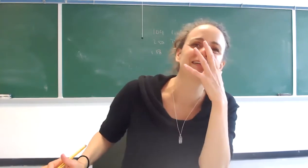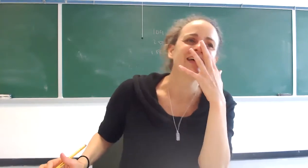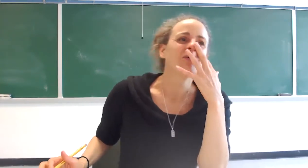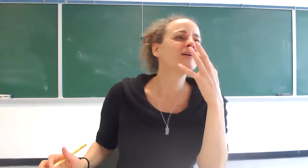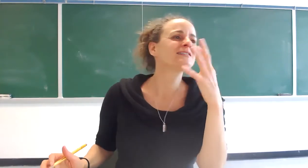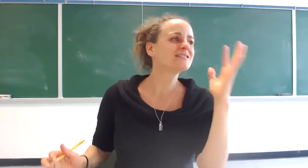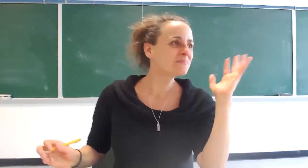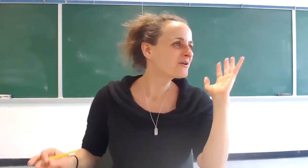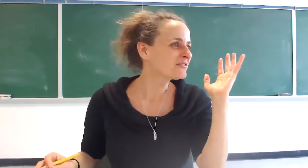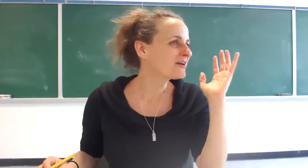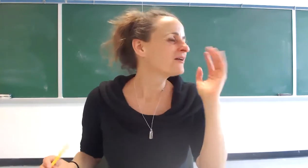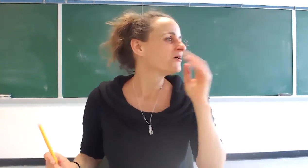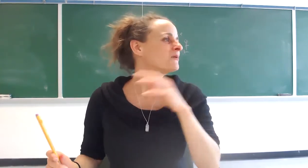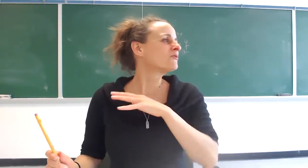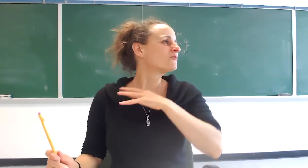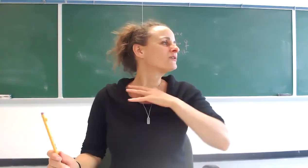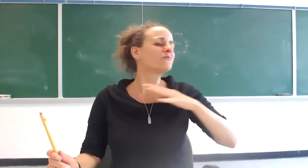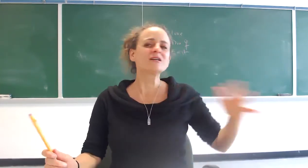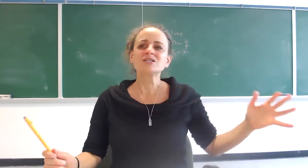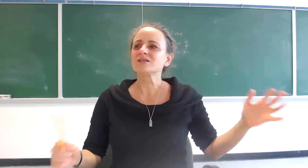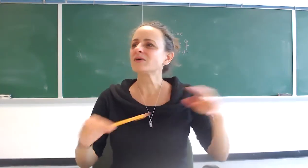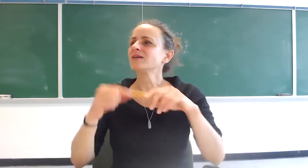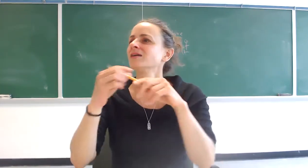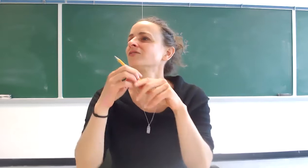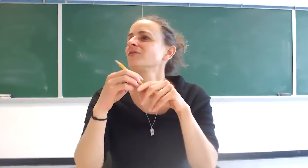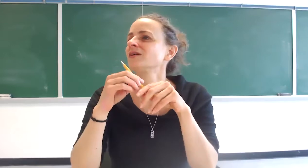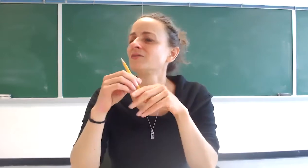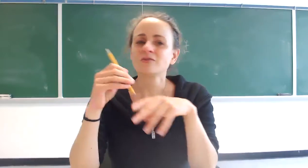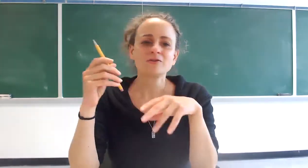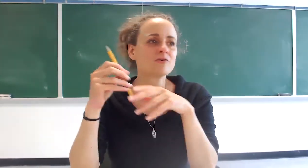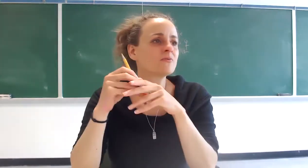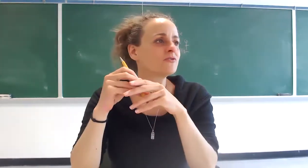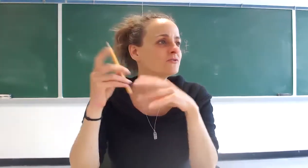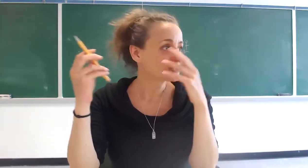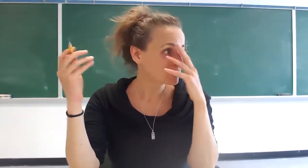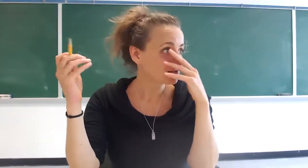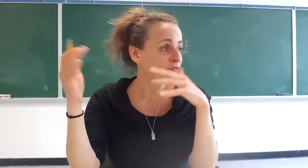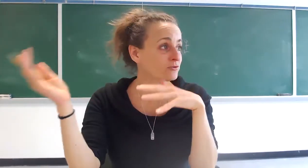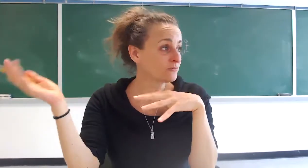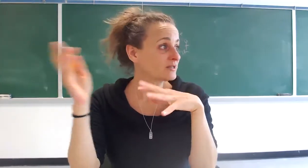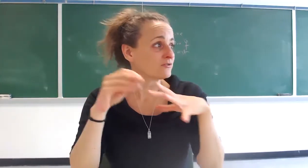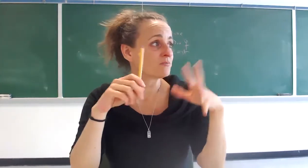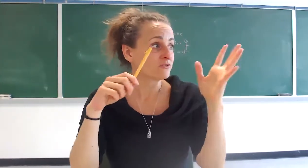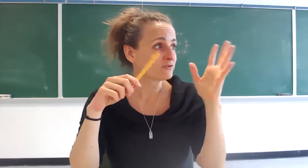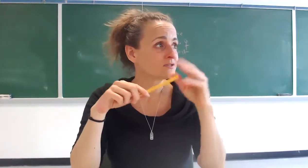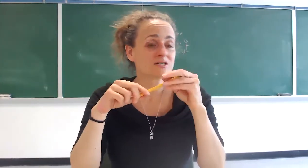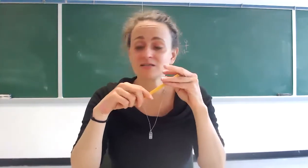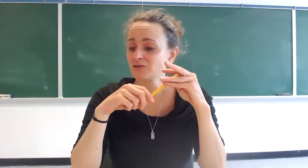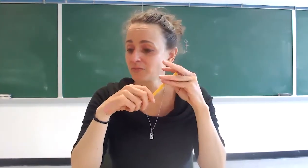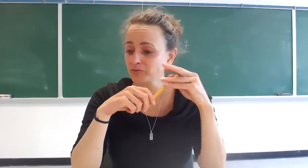where is the spark there or people who are really wretched right so and or the you know the person who just stole your money or the person who just you know pulled